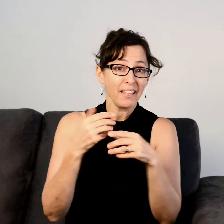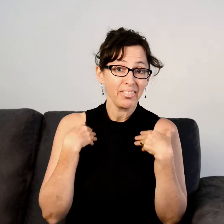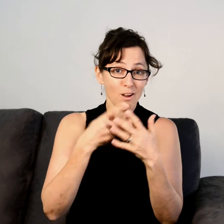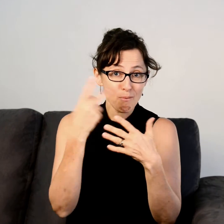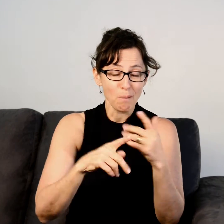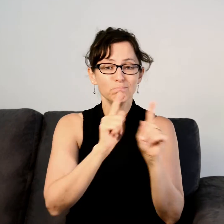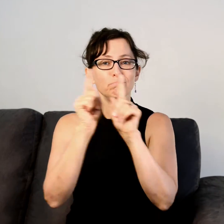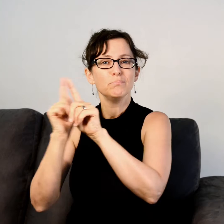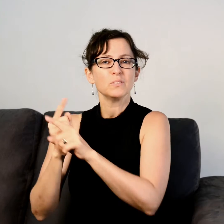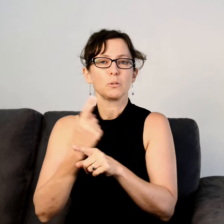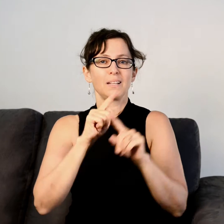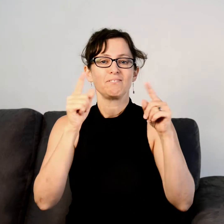and general mental health topics.